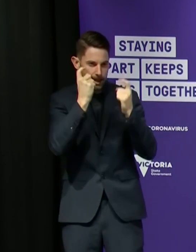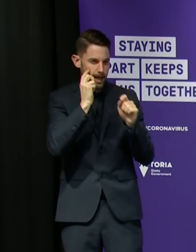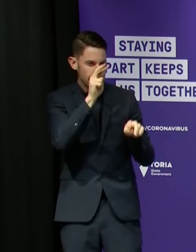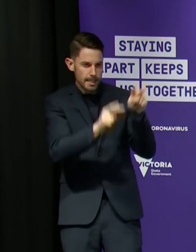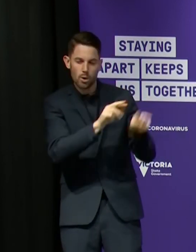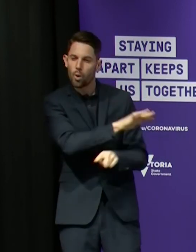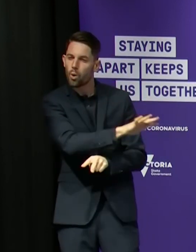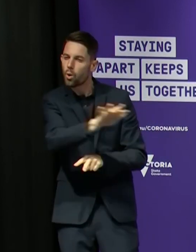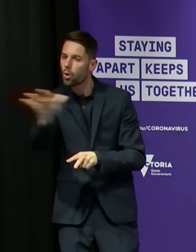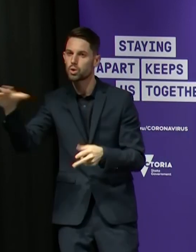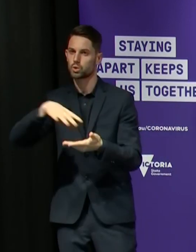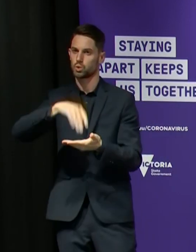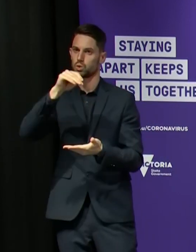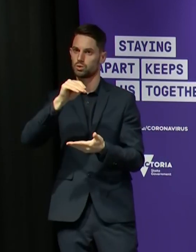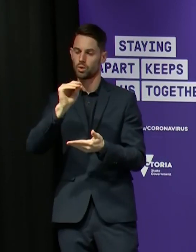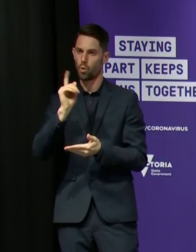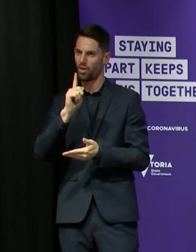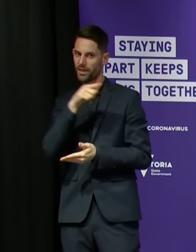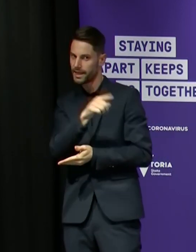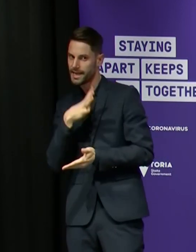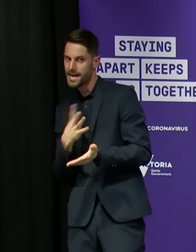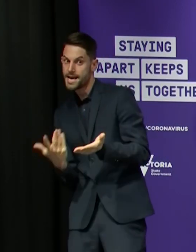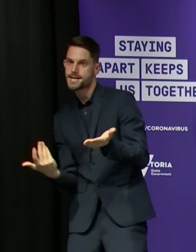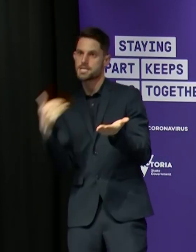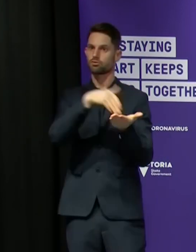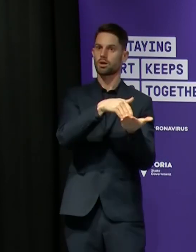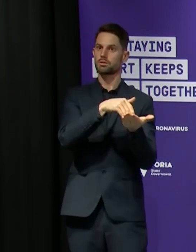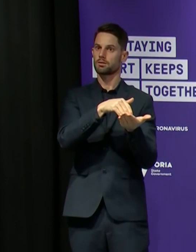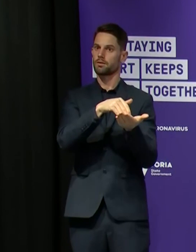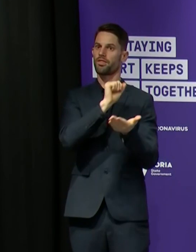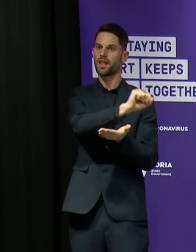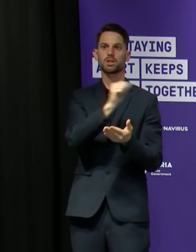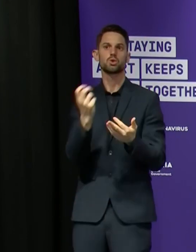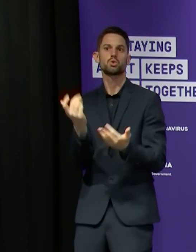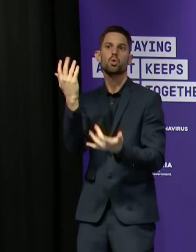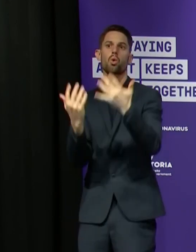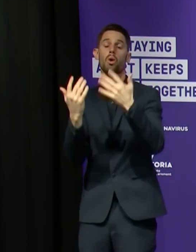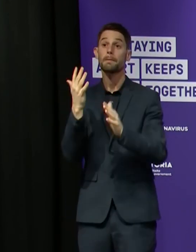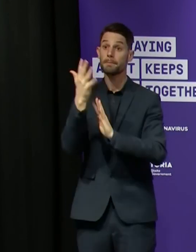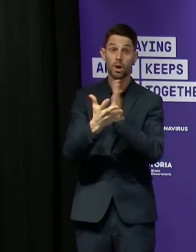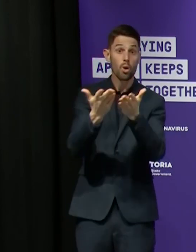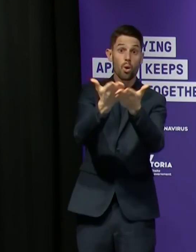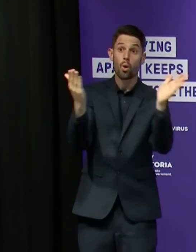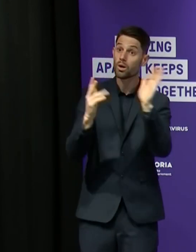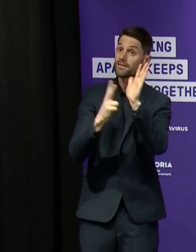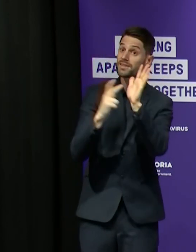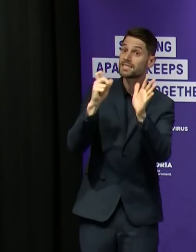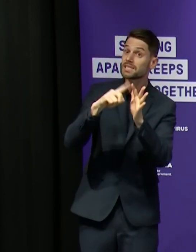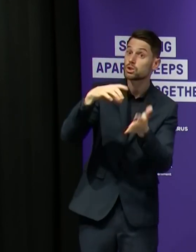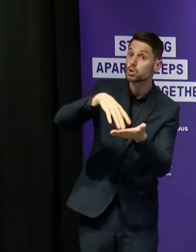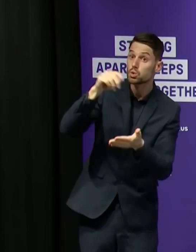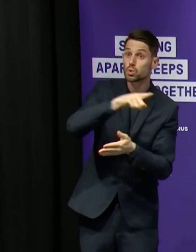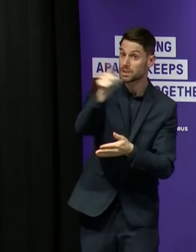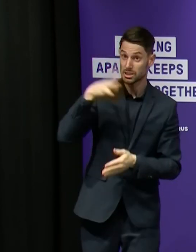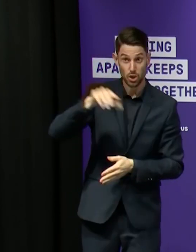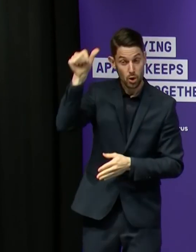factors will be considered. So now students will go into their VCE exams with the confidence knowing